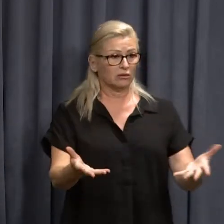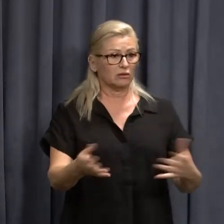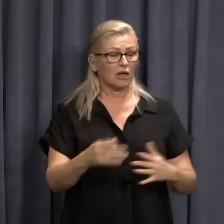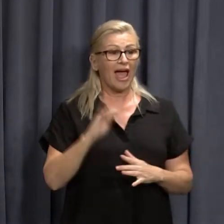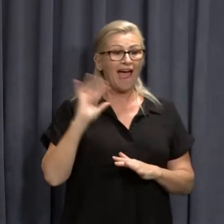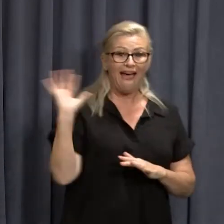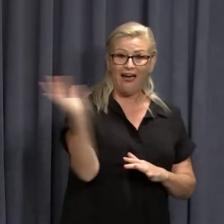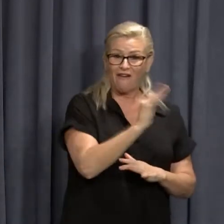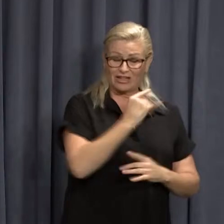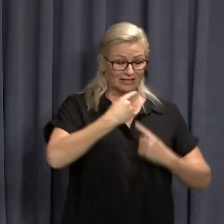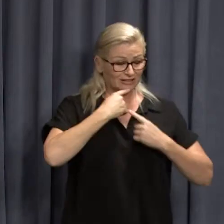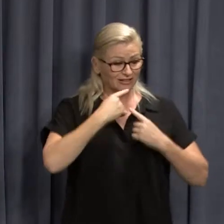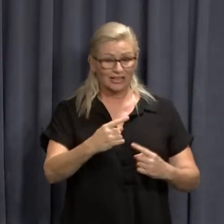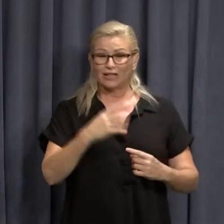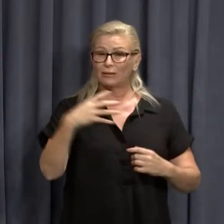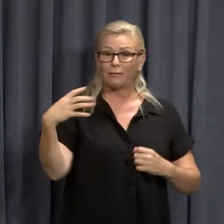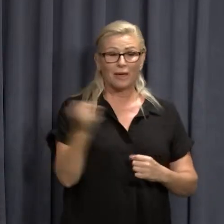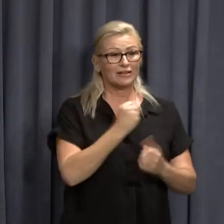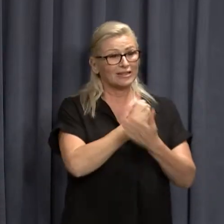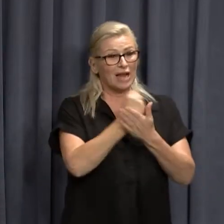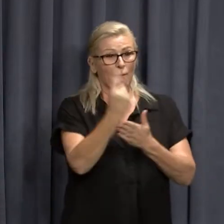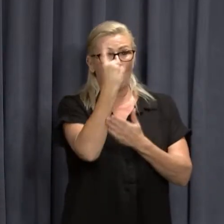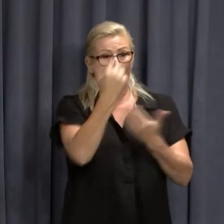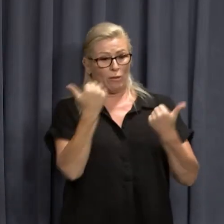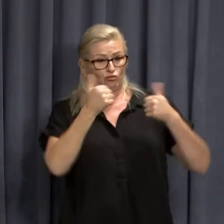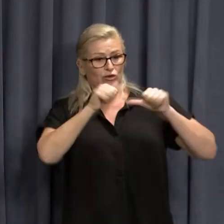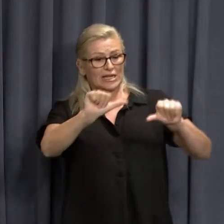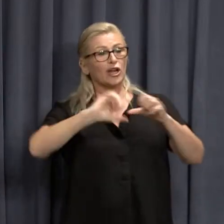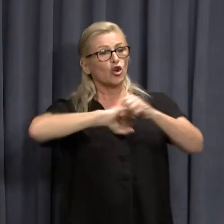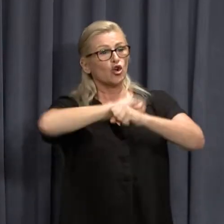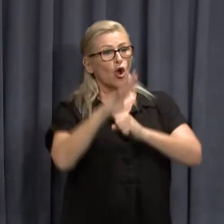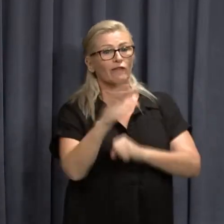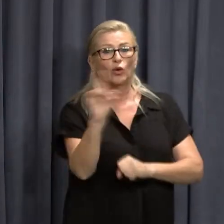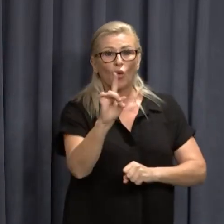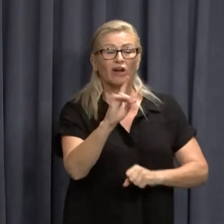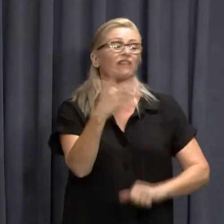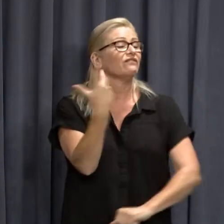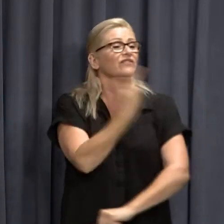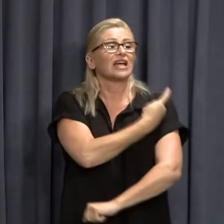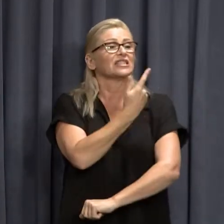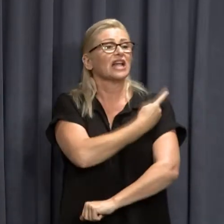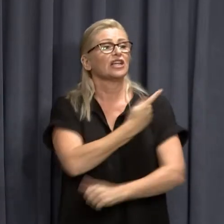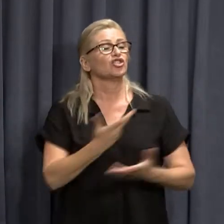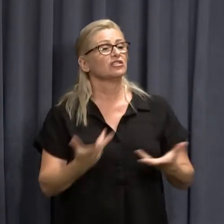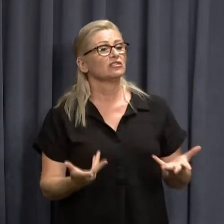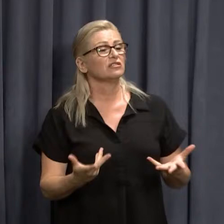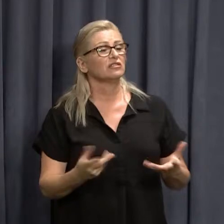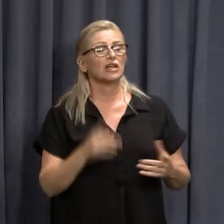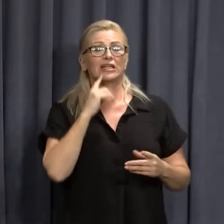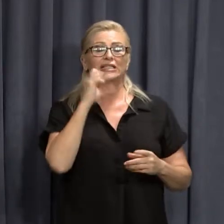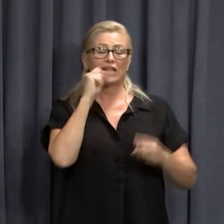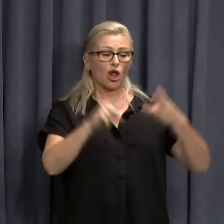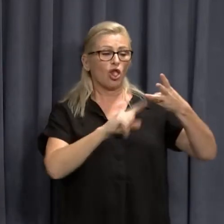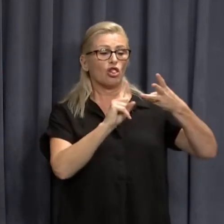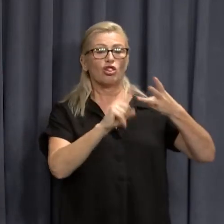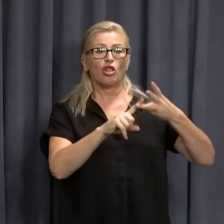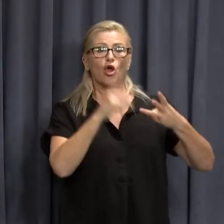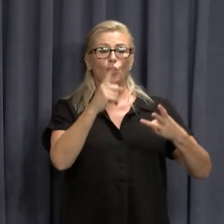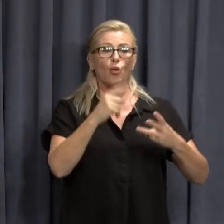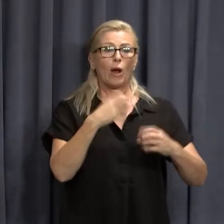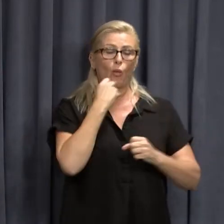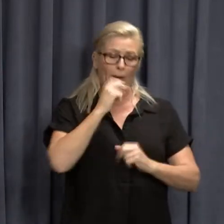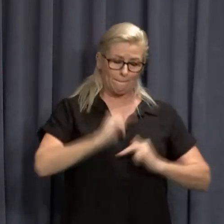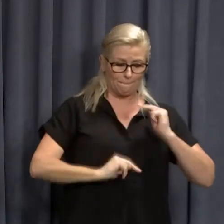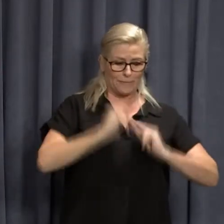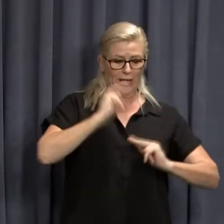health advice points to vaccination being the best protection against COVID-19. In particular, third doses bolster people's protection